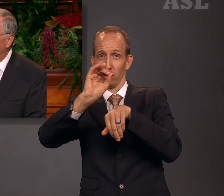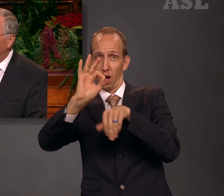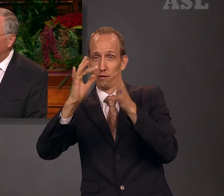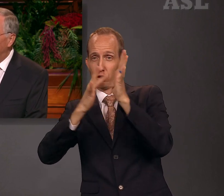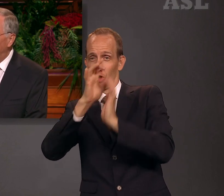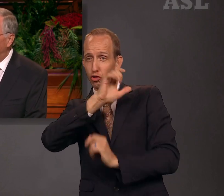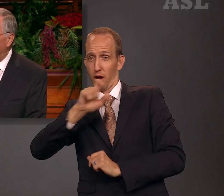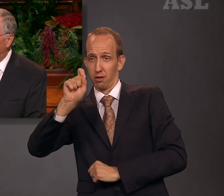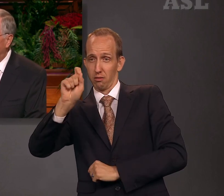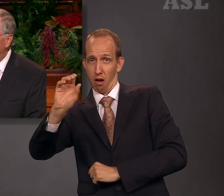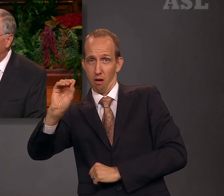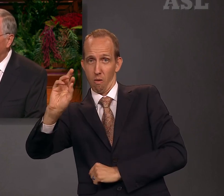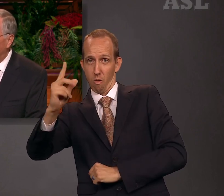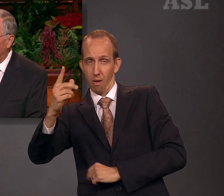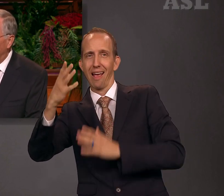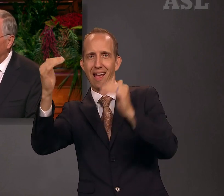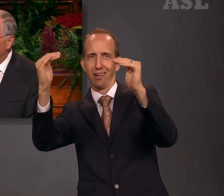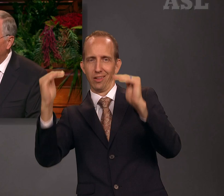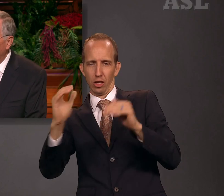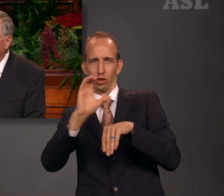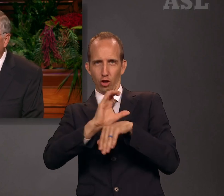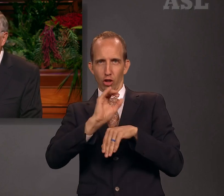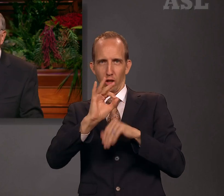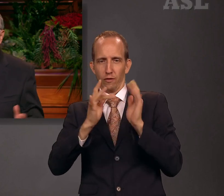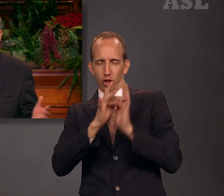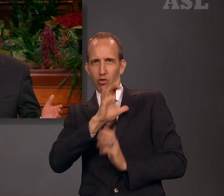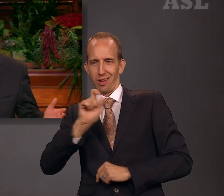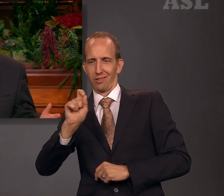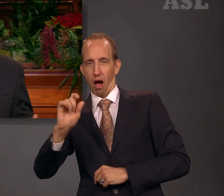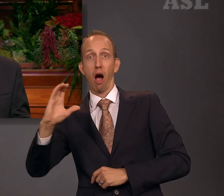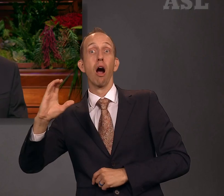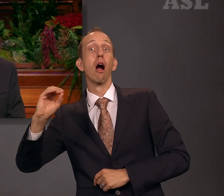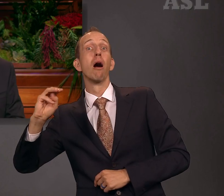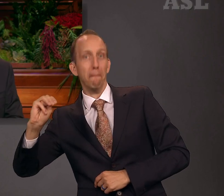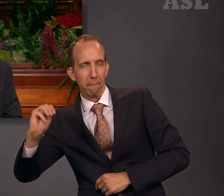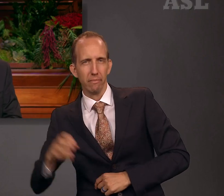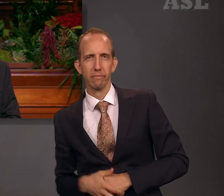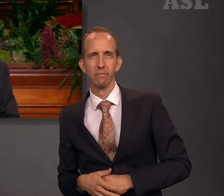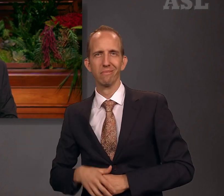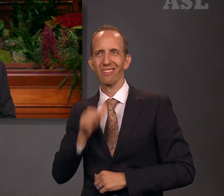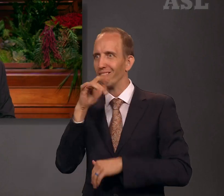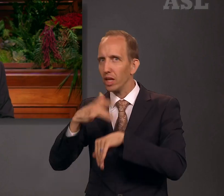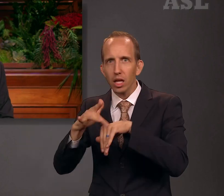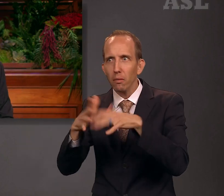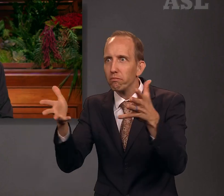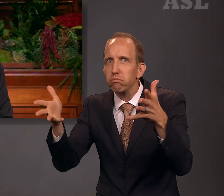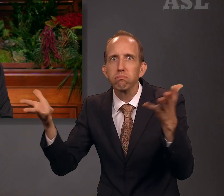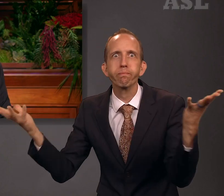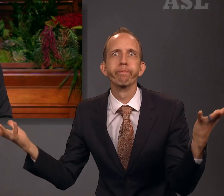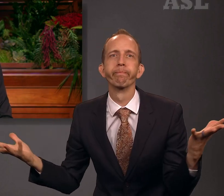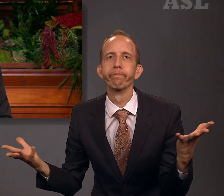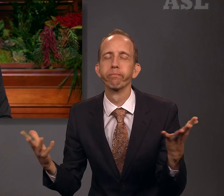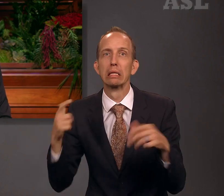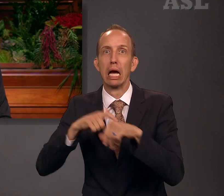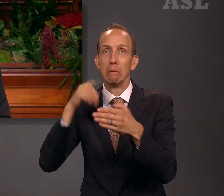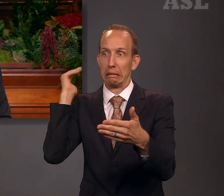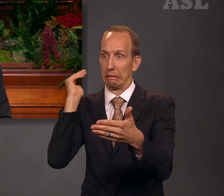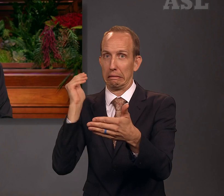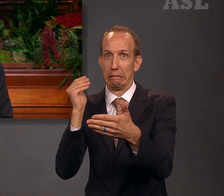churchofjesuschrist.com. Neither was for sale. About the time of President Nelson's announcement,